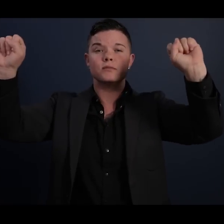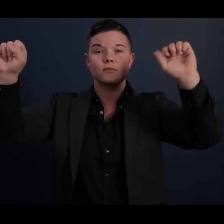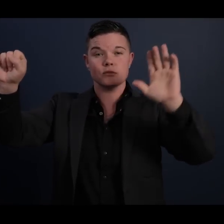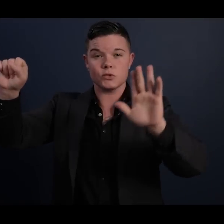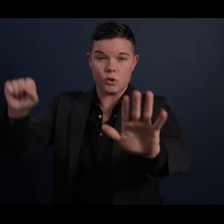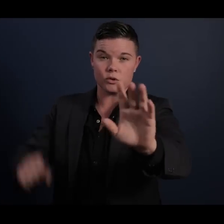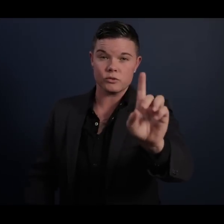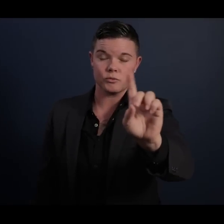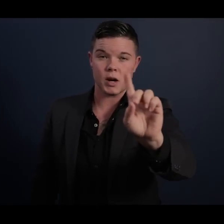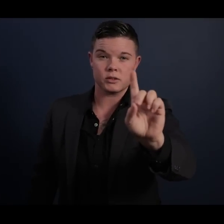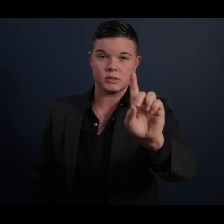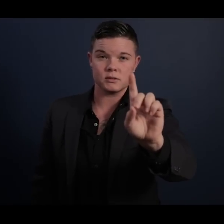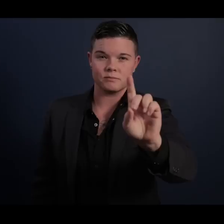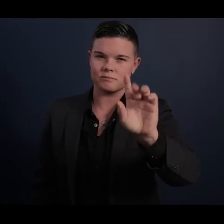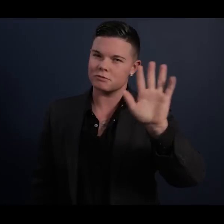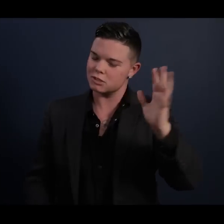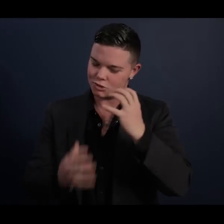democracy, is his cherished legacy.